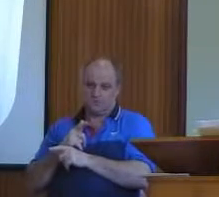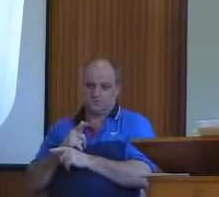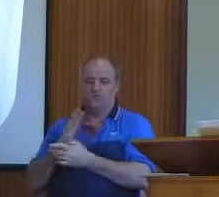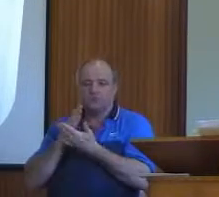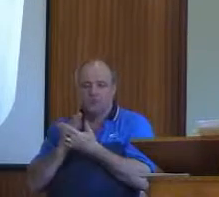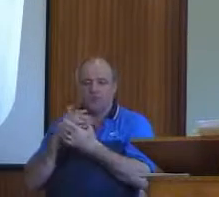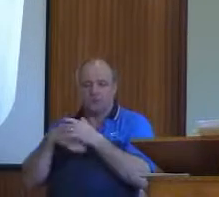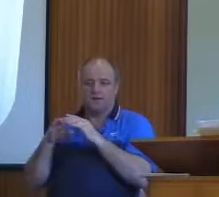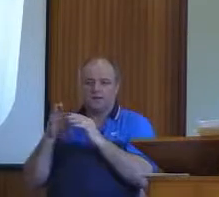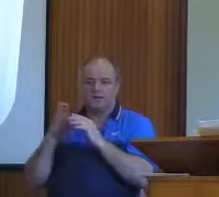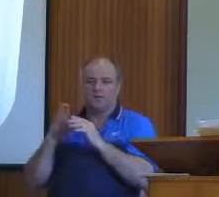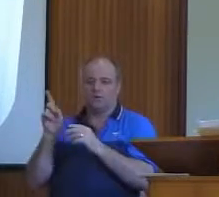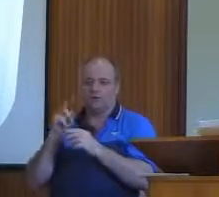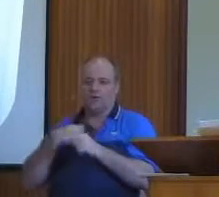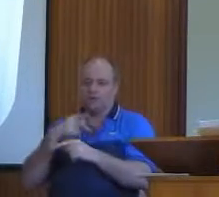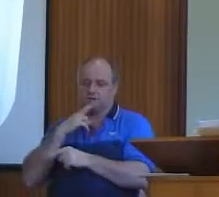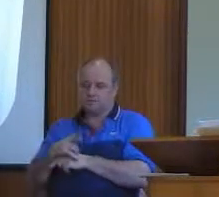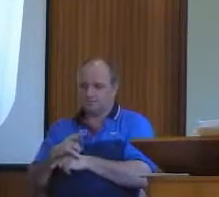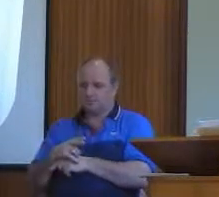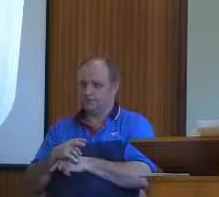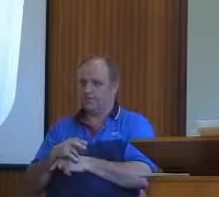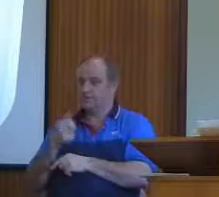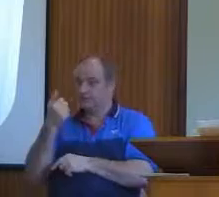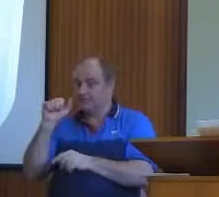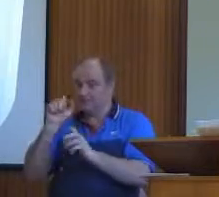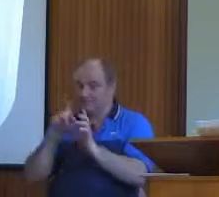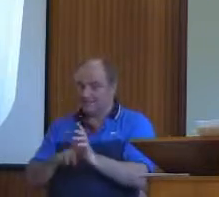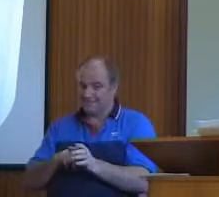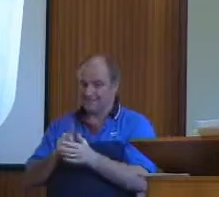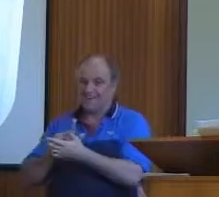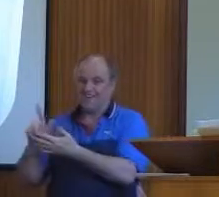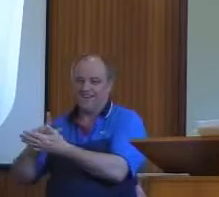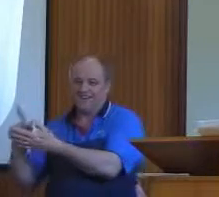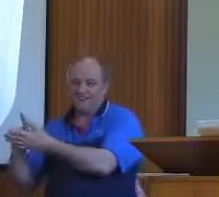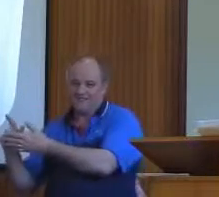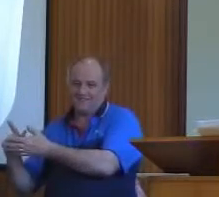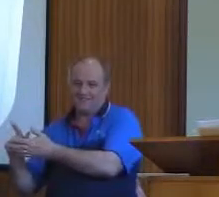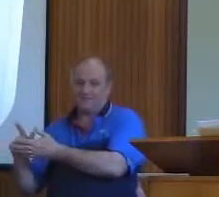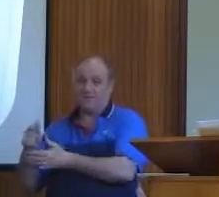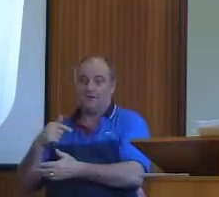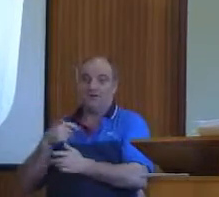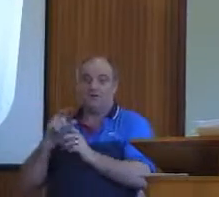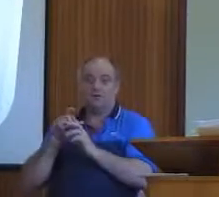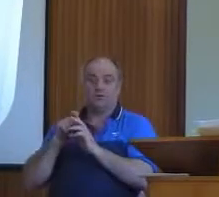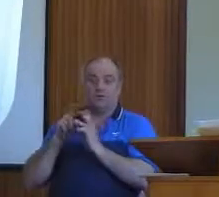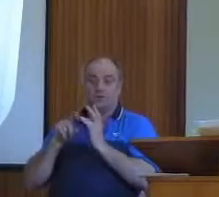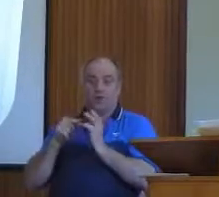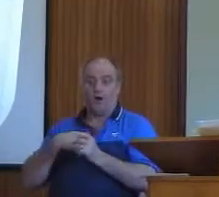60 years on, 60 years on, 60 years on. Do I have any doubts? Am I any less